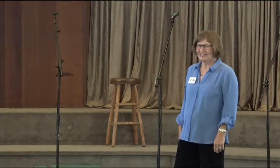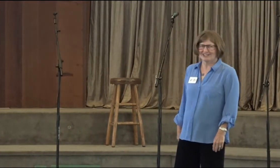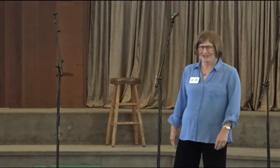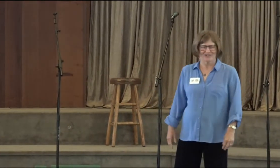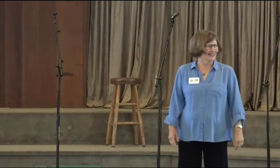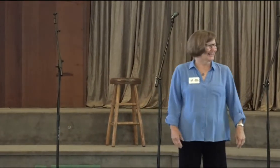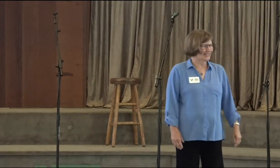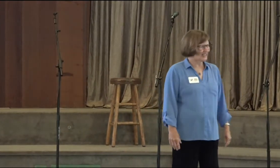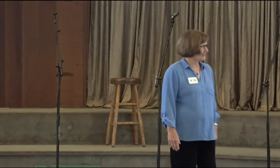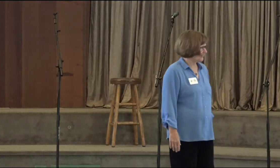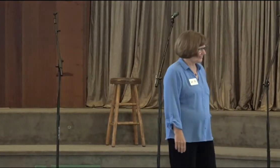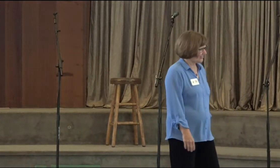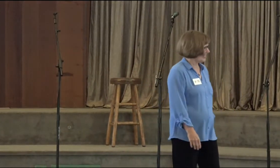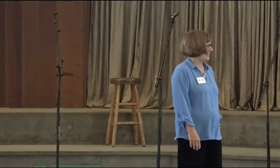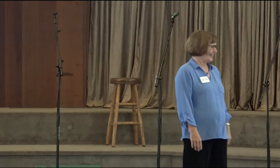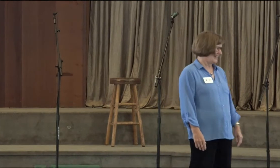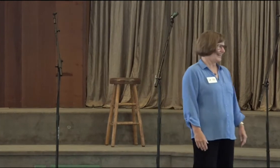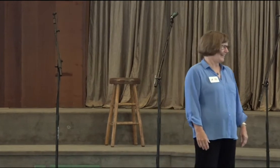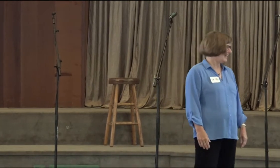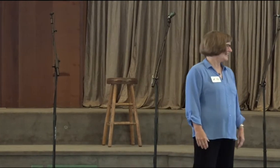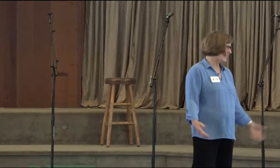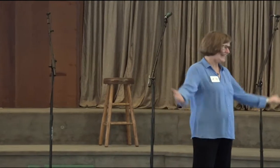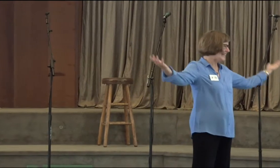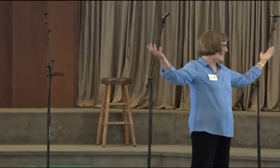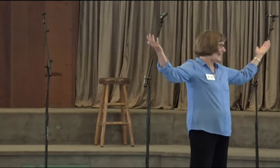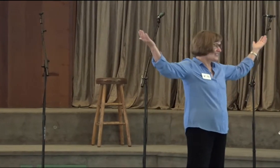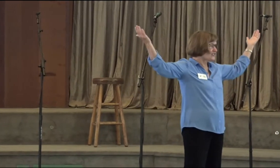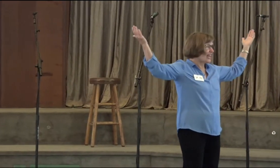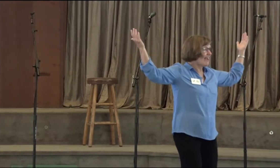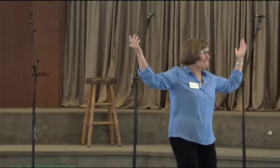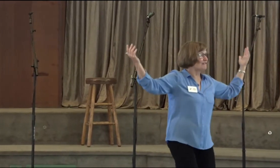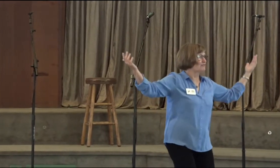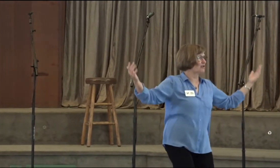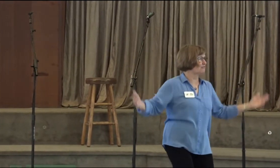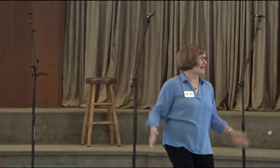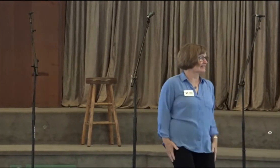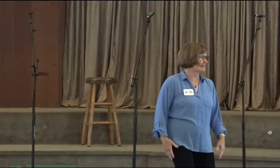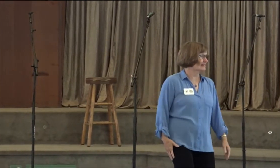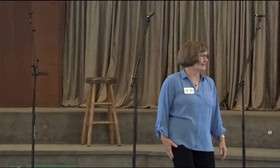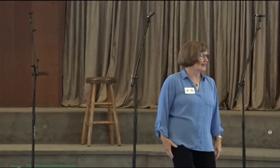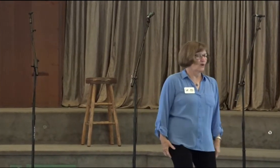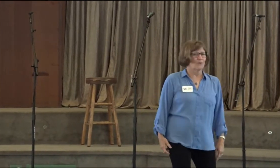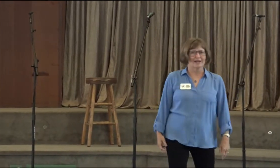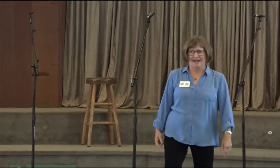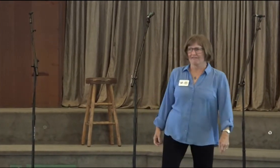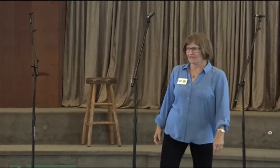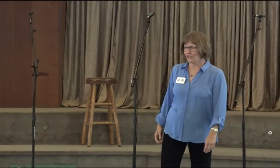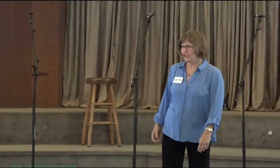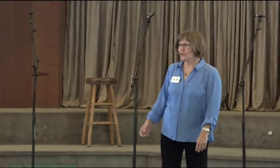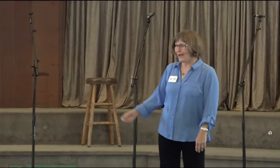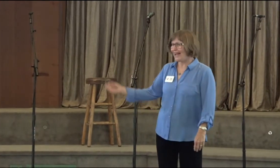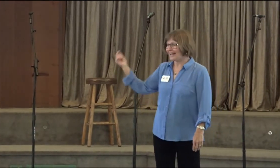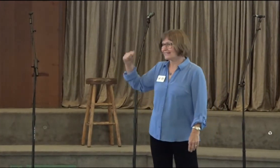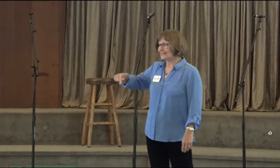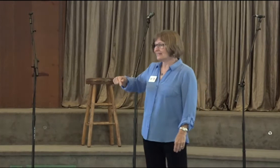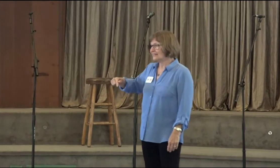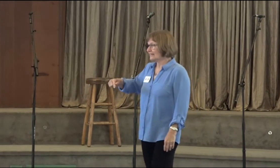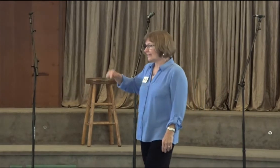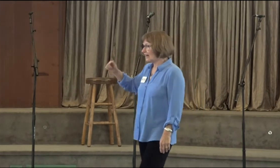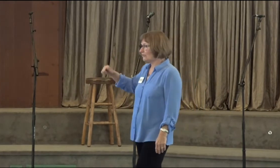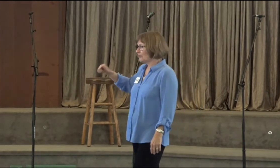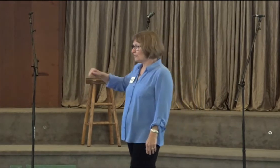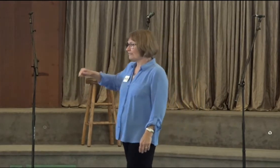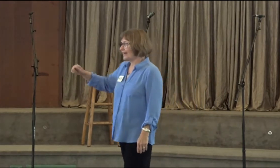And you know, the universe, God, it answers every request. Whatever you ask,